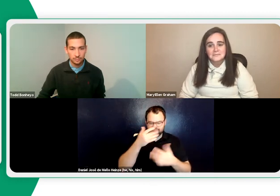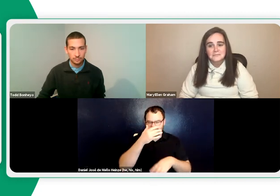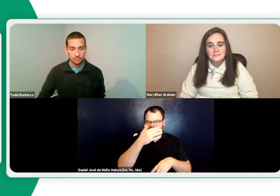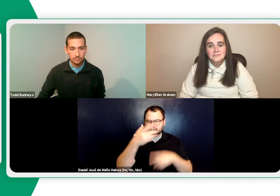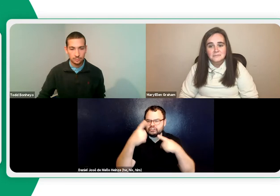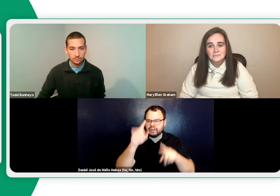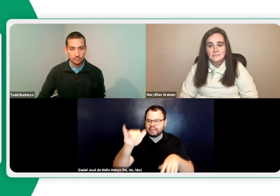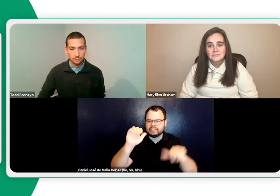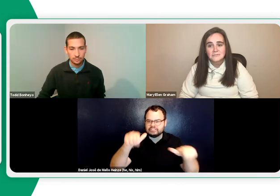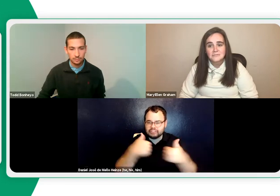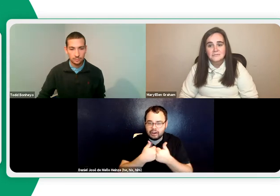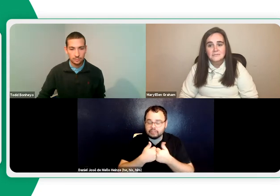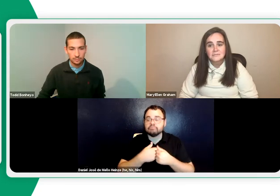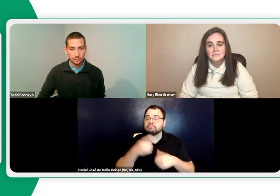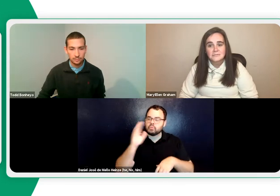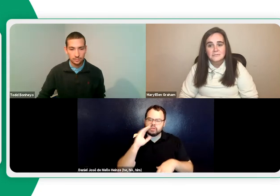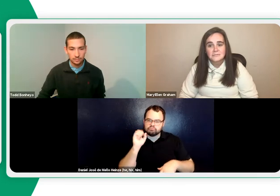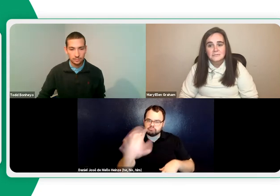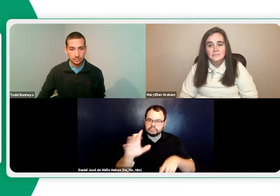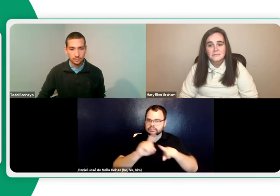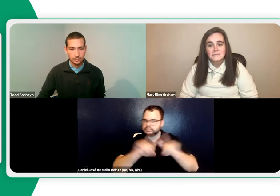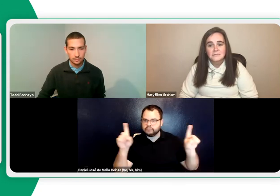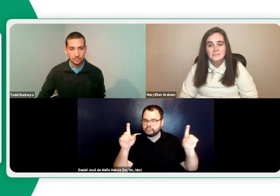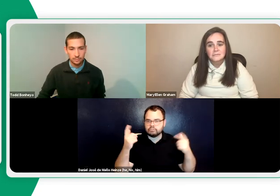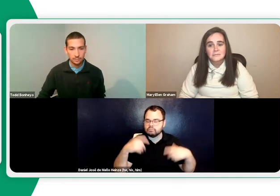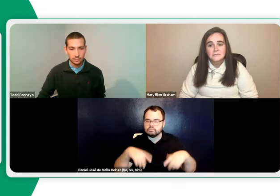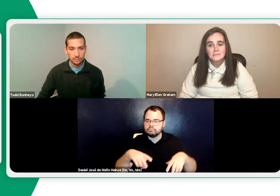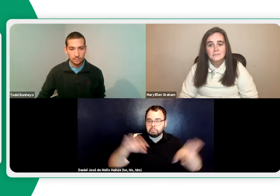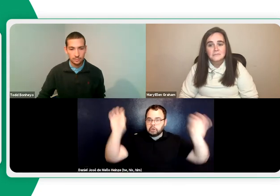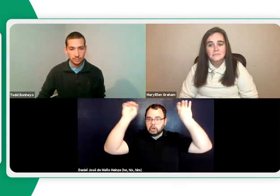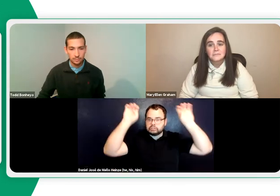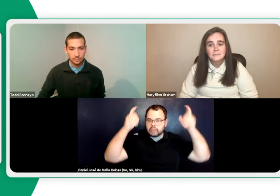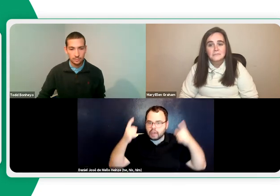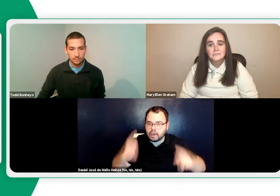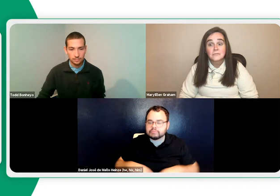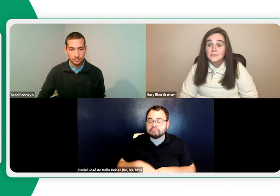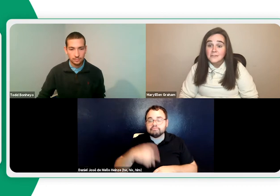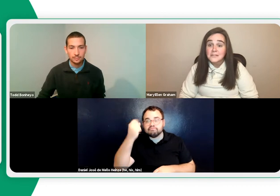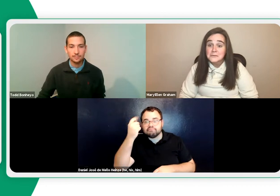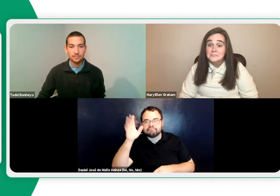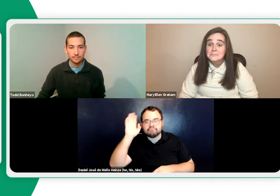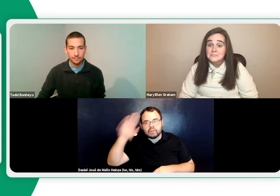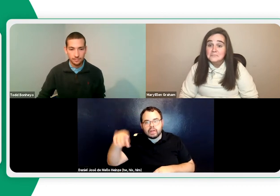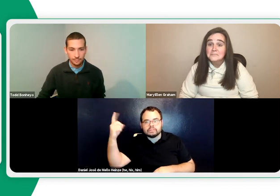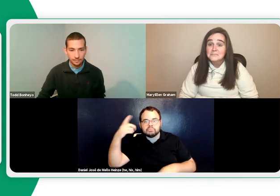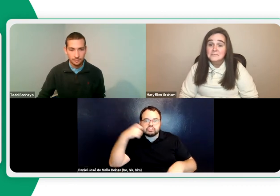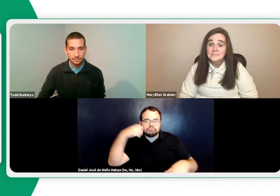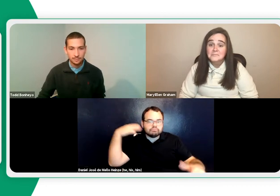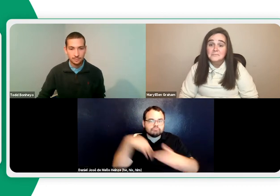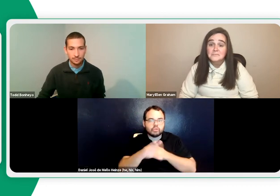in the bank. And then sometime during that challenge, they would be sent, you know, an emergency. Oop, there's an emergency